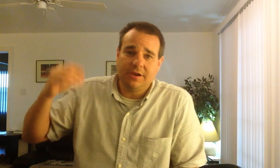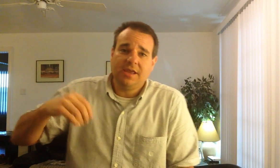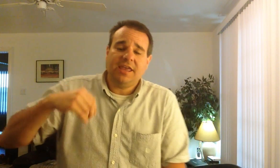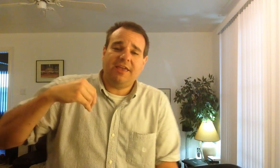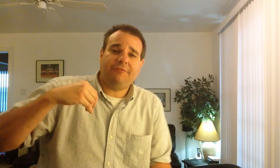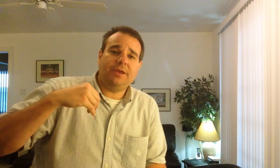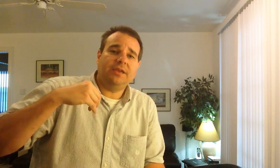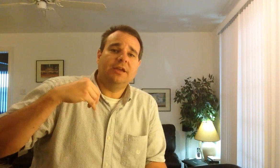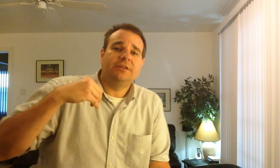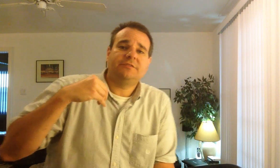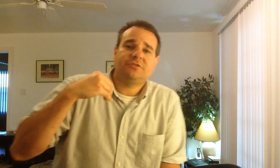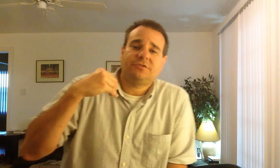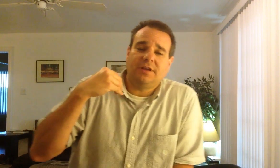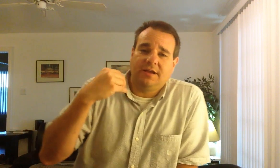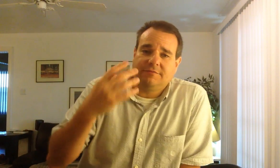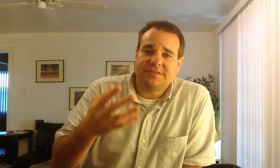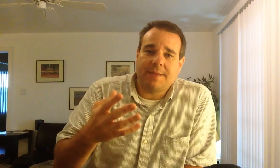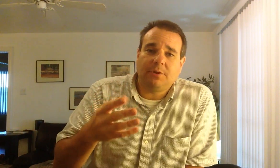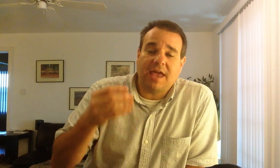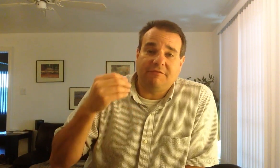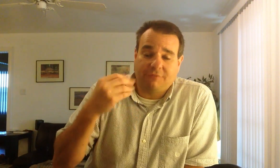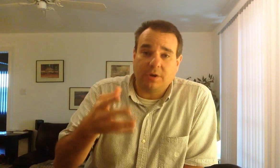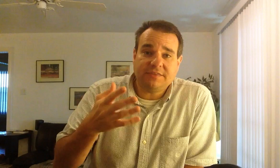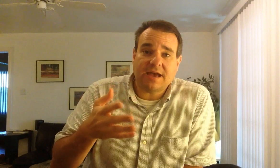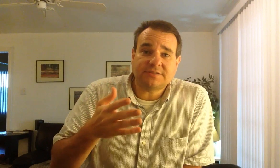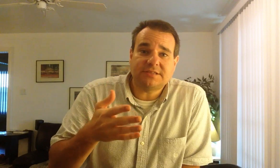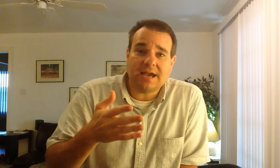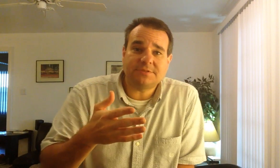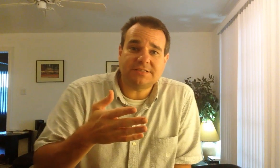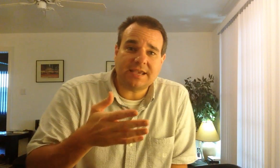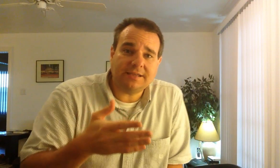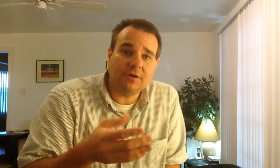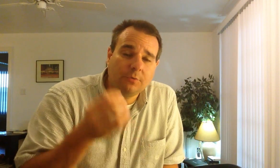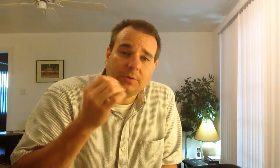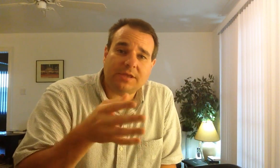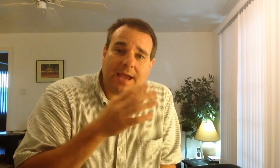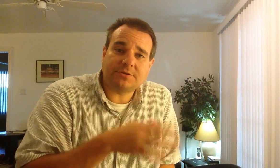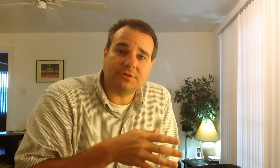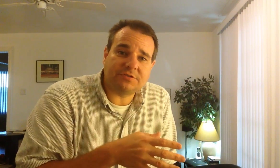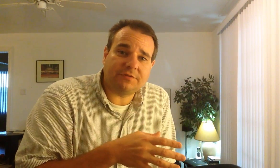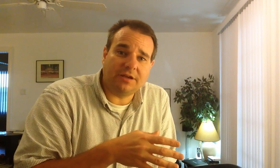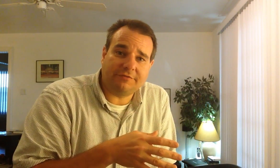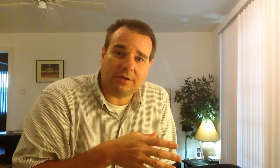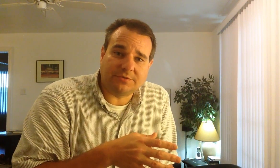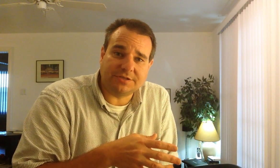if we sample at 40,000 times a second, we would capture those frequencies.